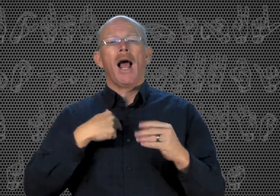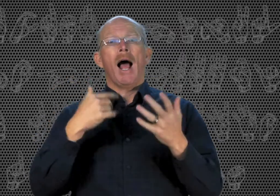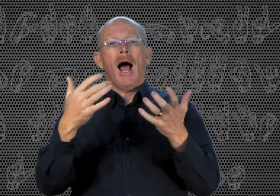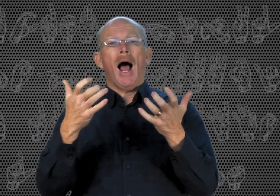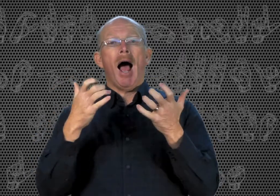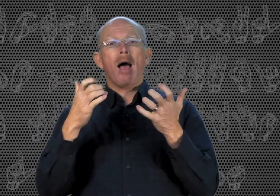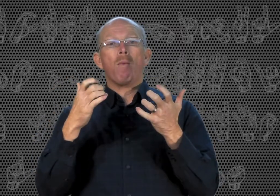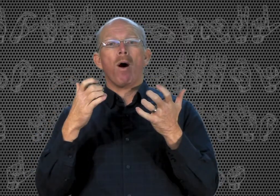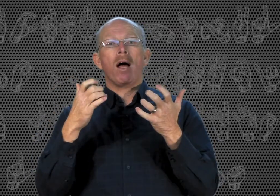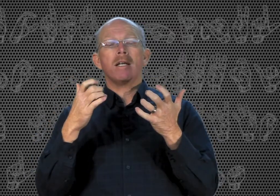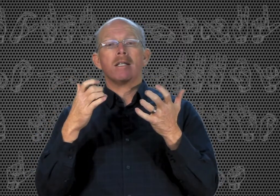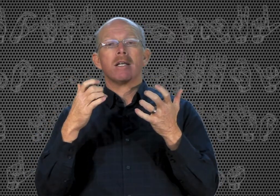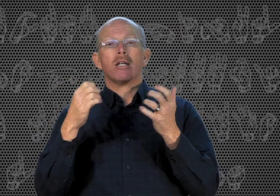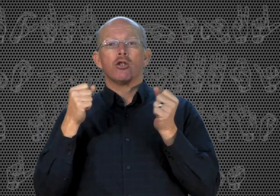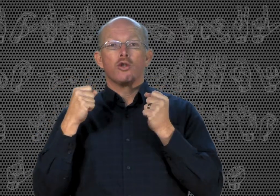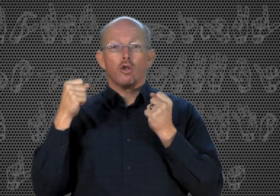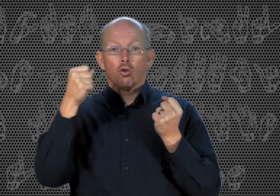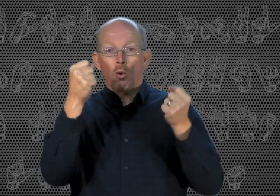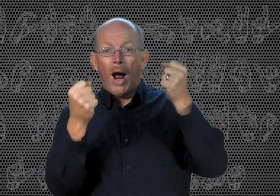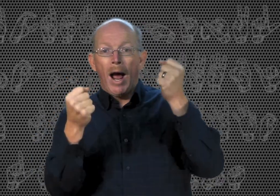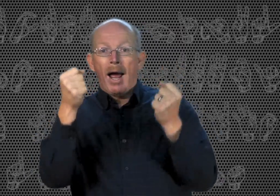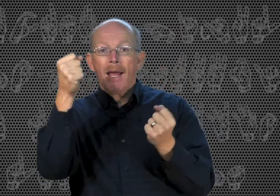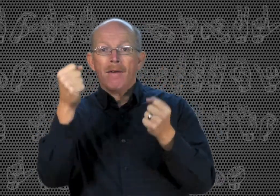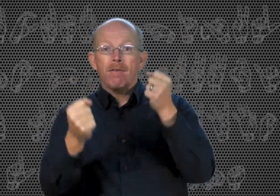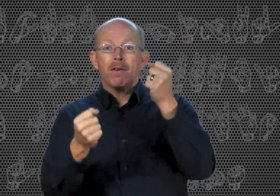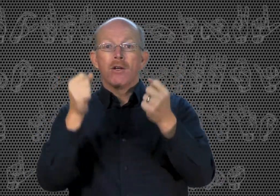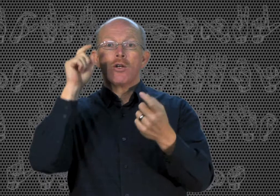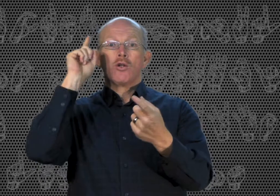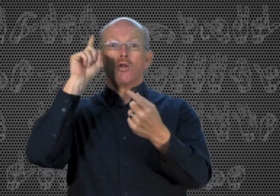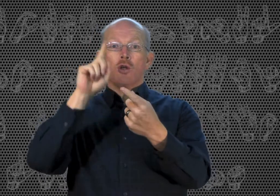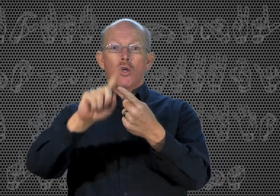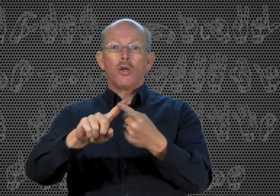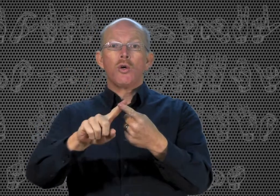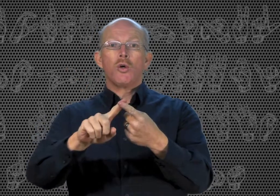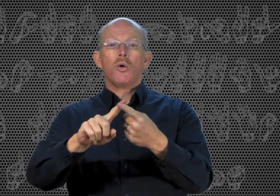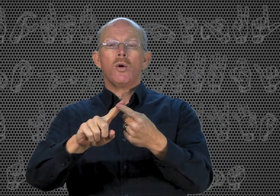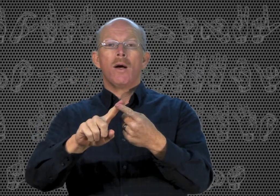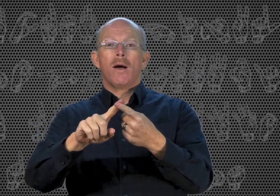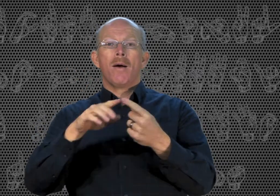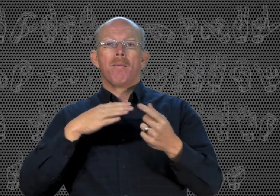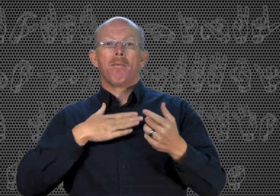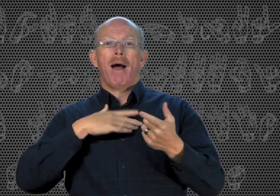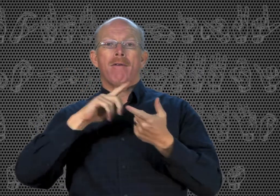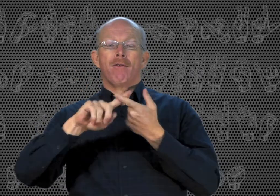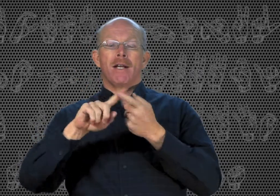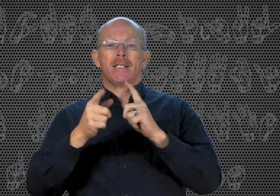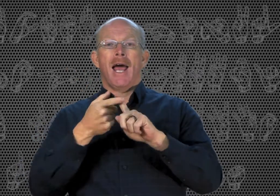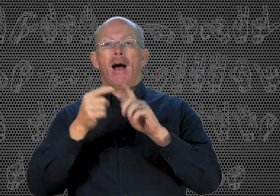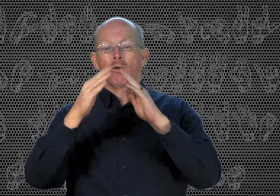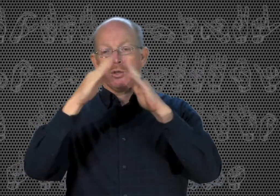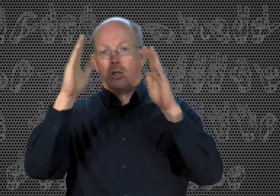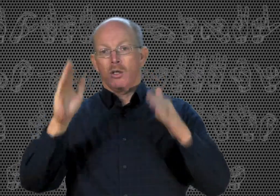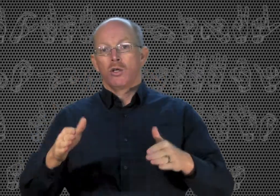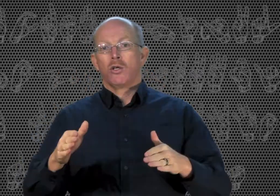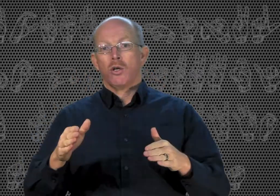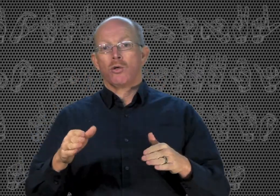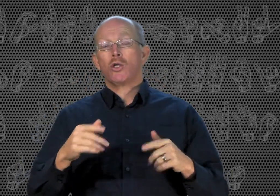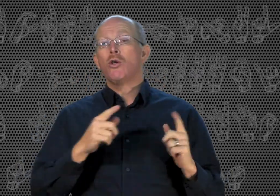I want to drive to my friend's house. So to